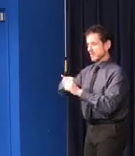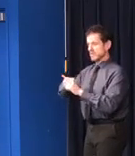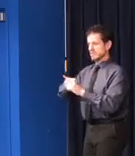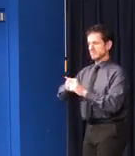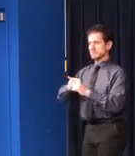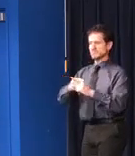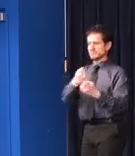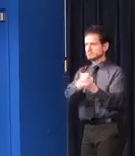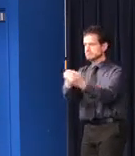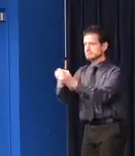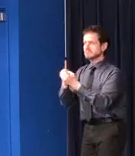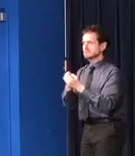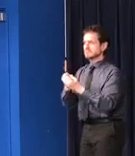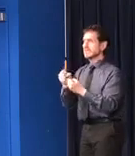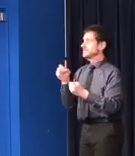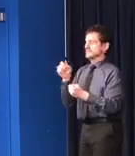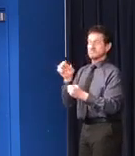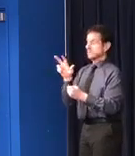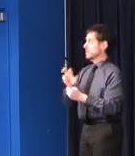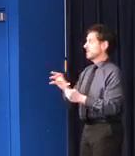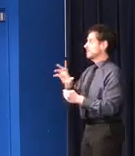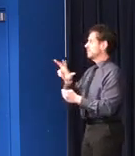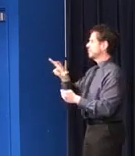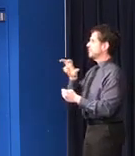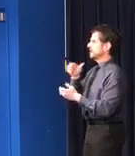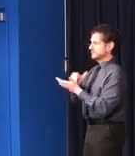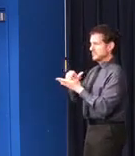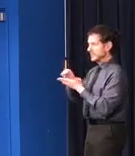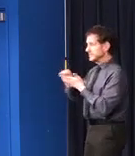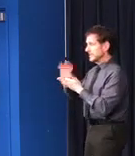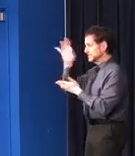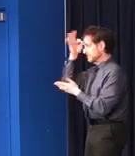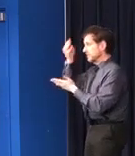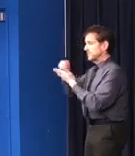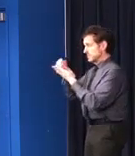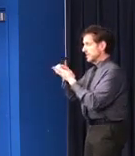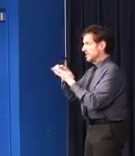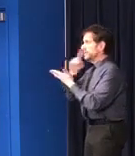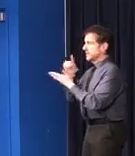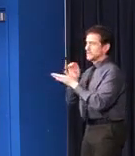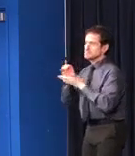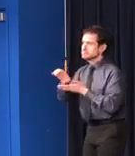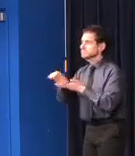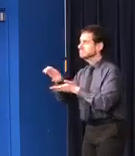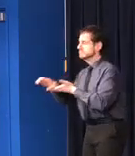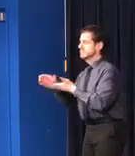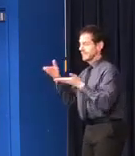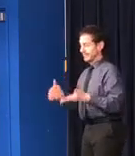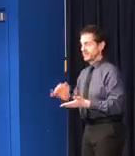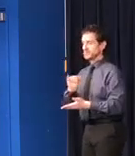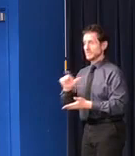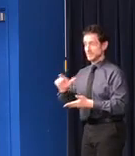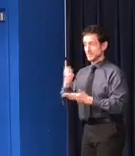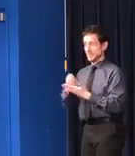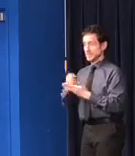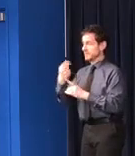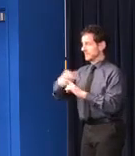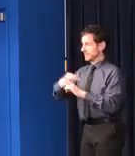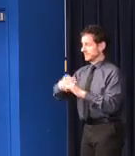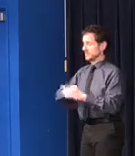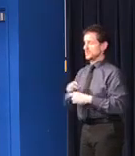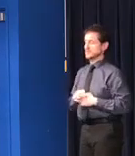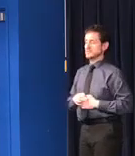about $300 million of federal assets and resources that are being pumped into the Illinois economy each month, while